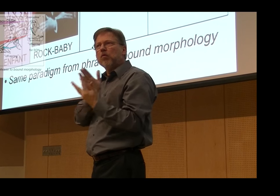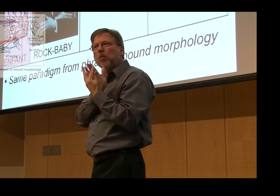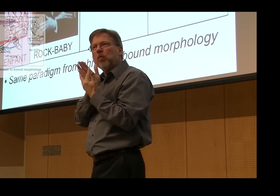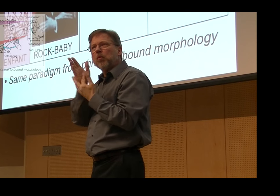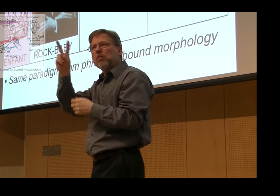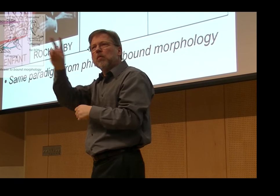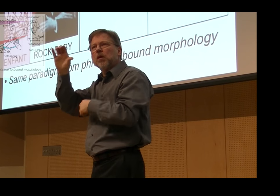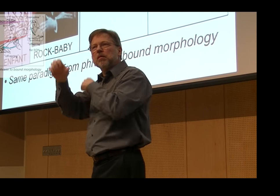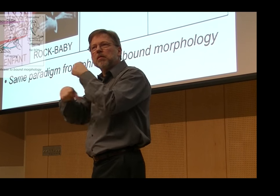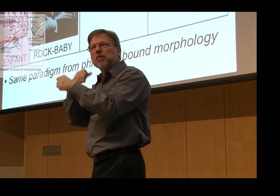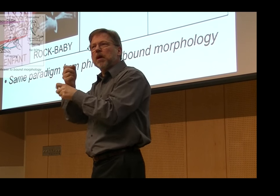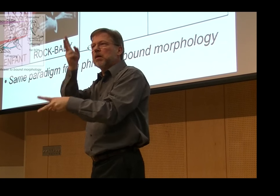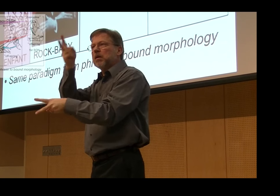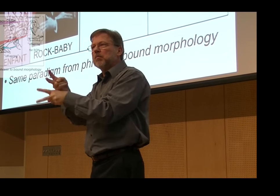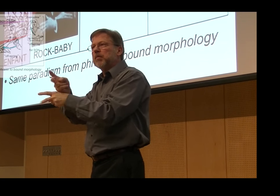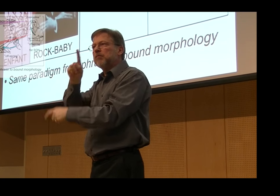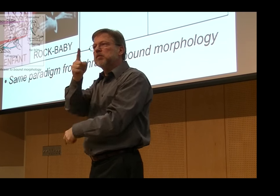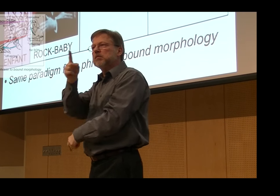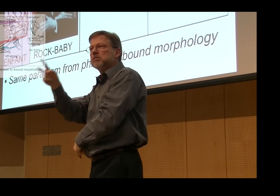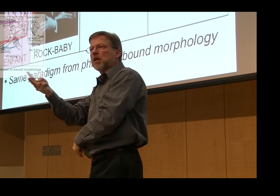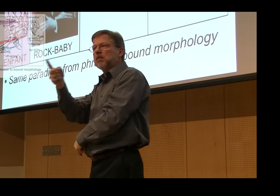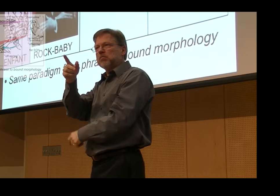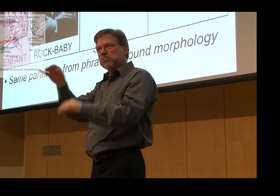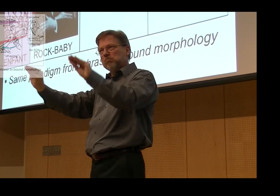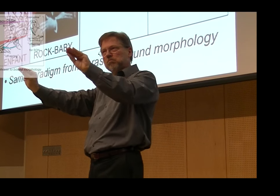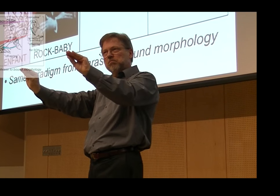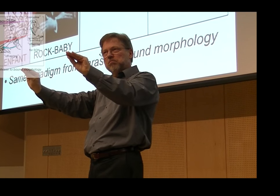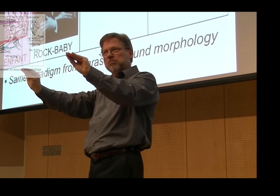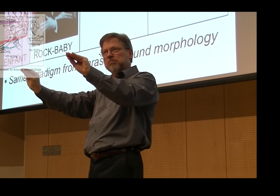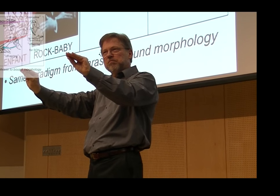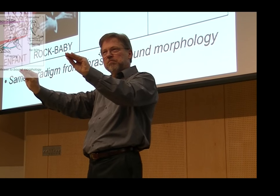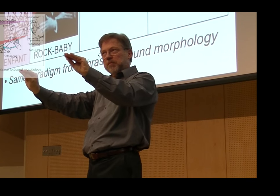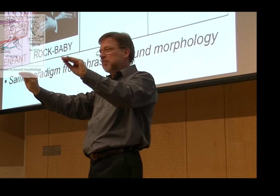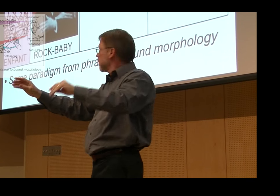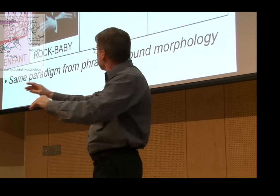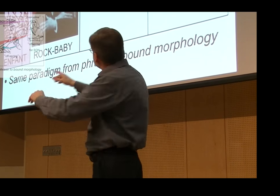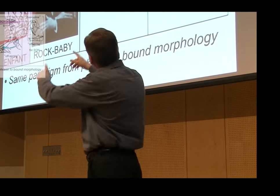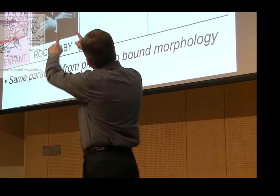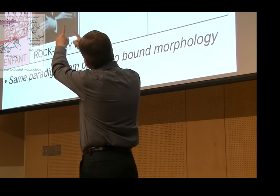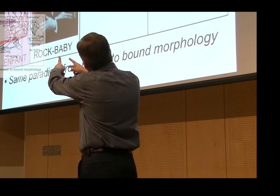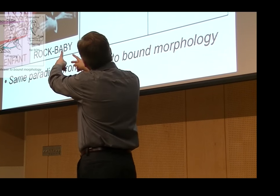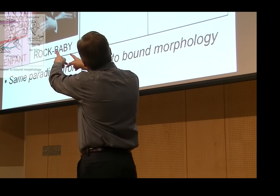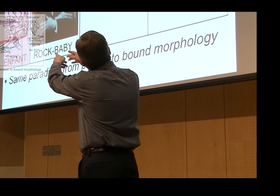What's interesting is we see that this particular word order in this phrase is consistent,